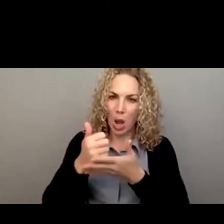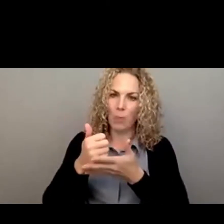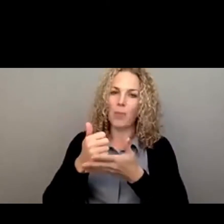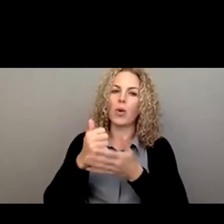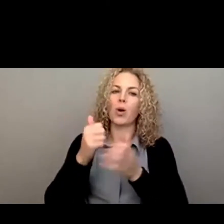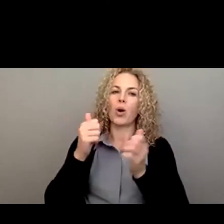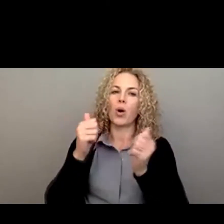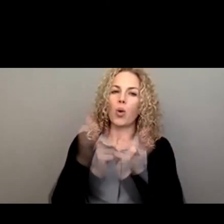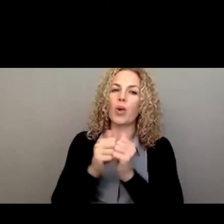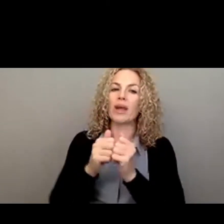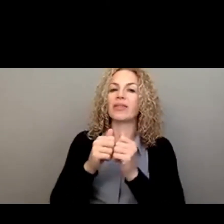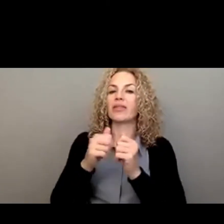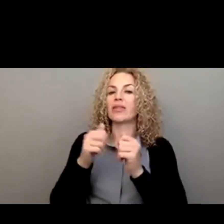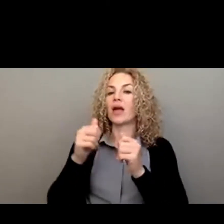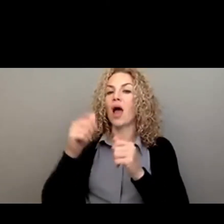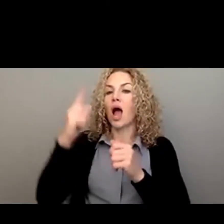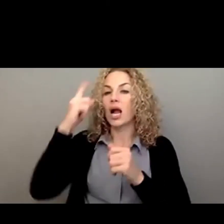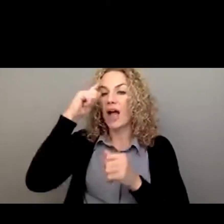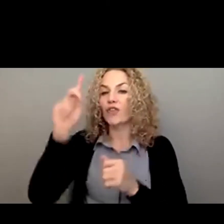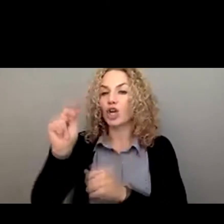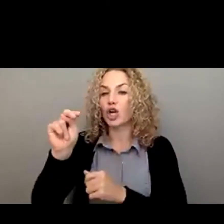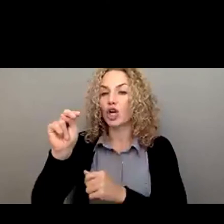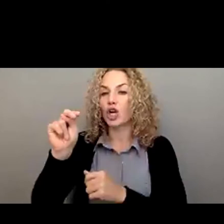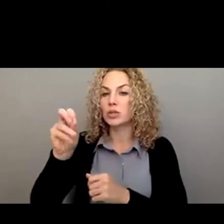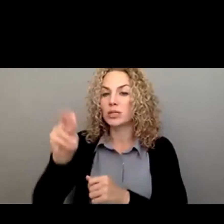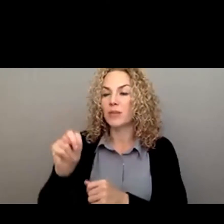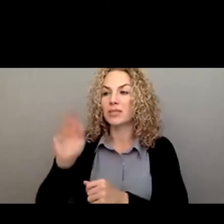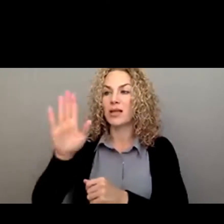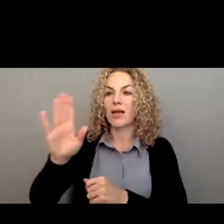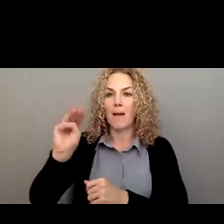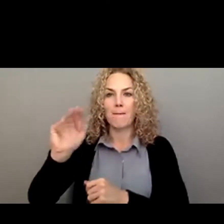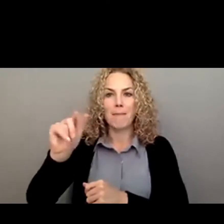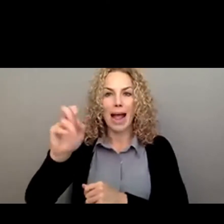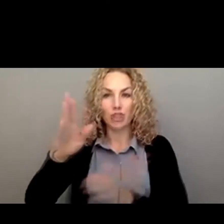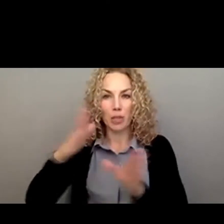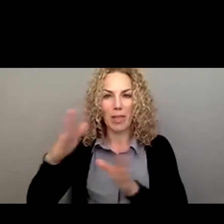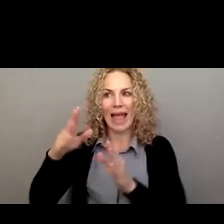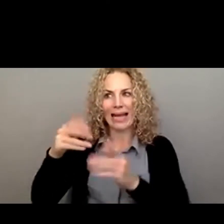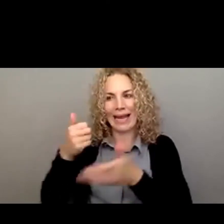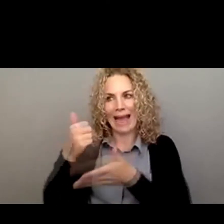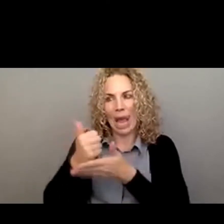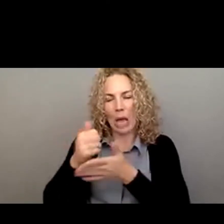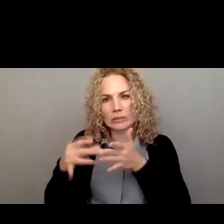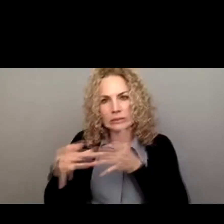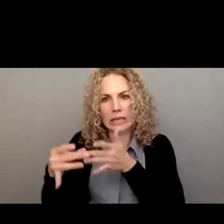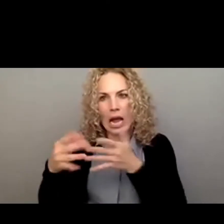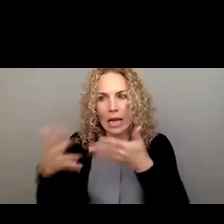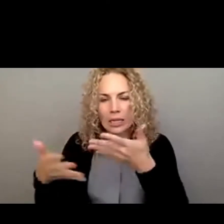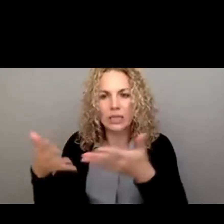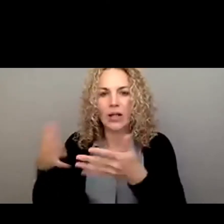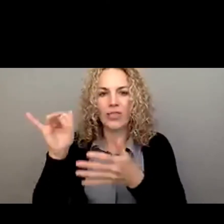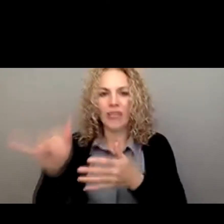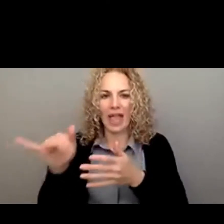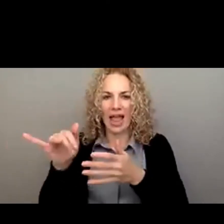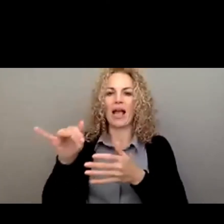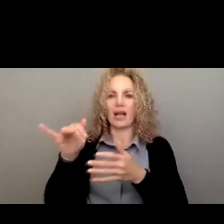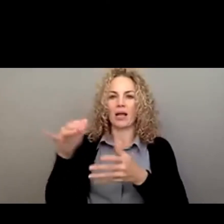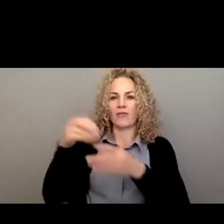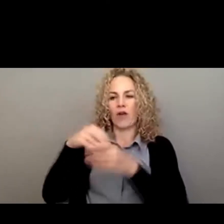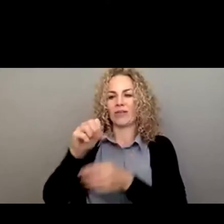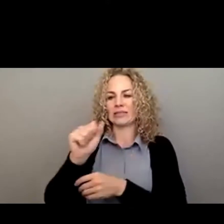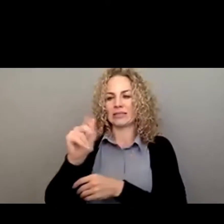Master Plan for Aging as part of his Administration Stakeholder Advisory Committee